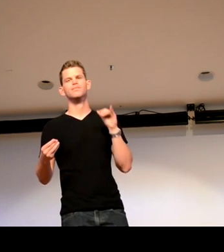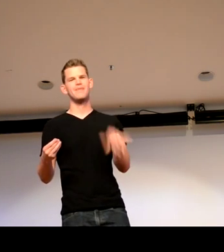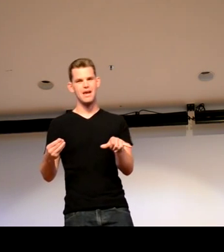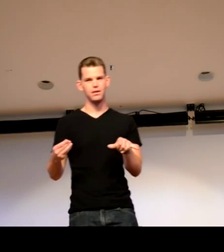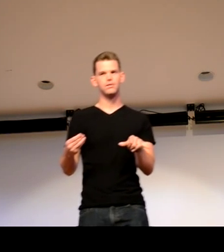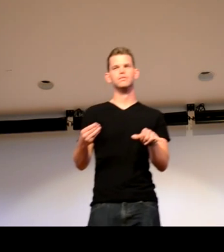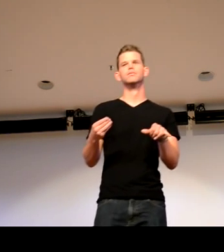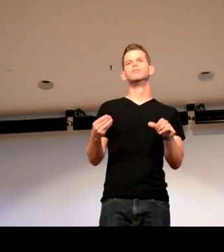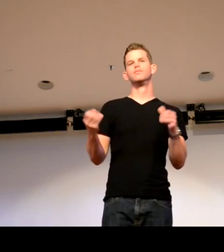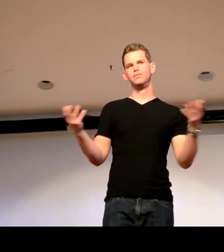So that's kind of how it works.